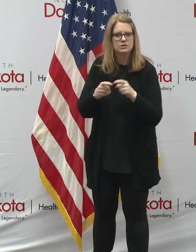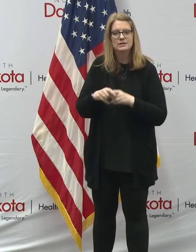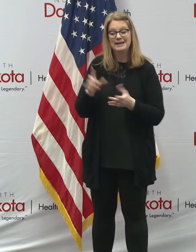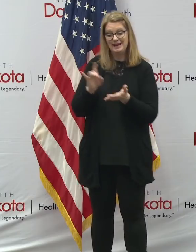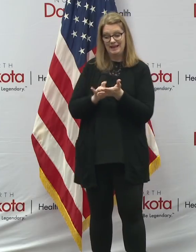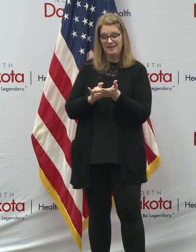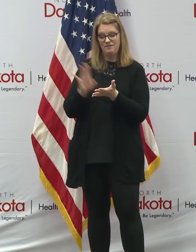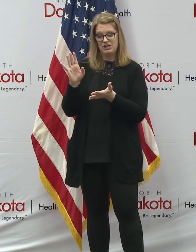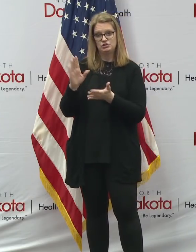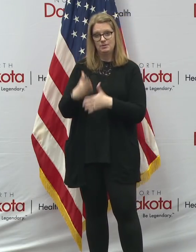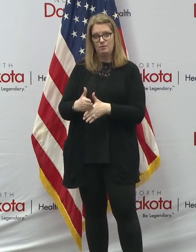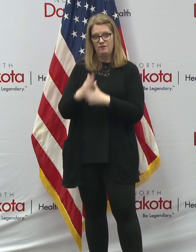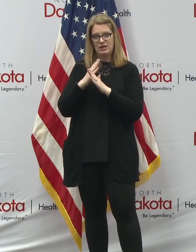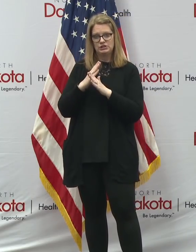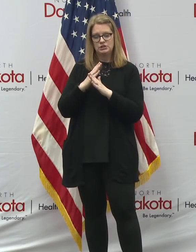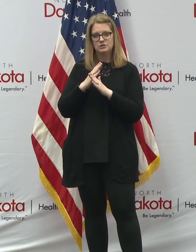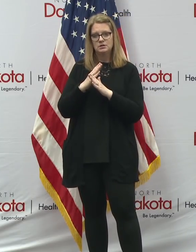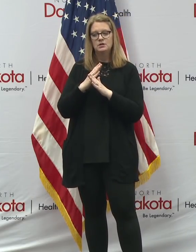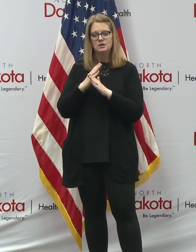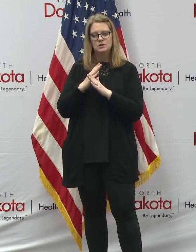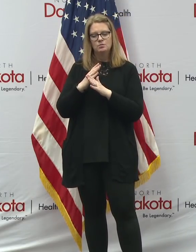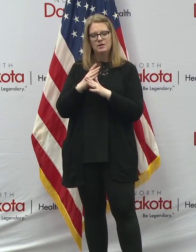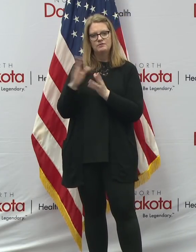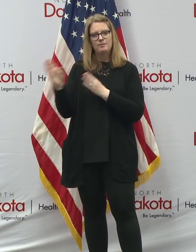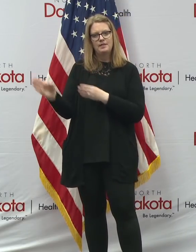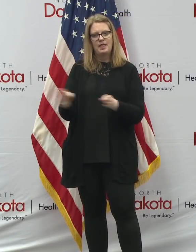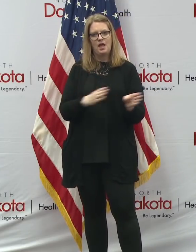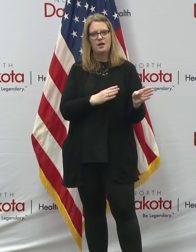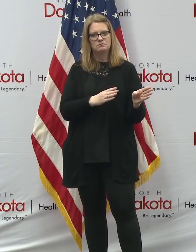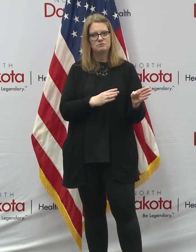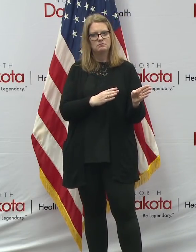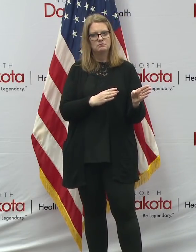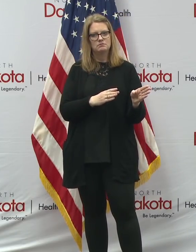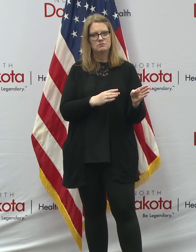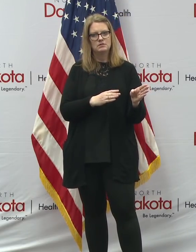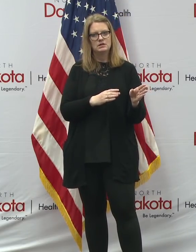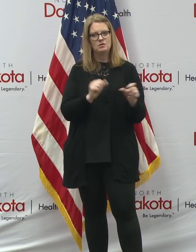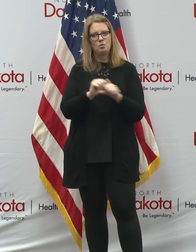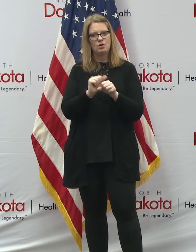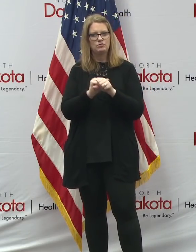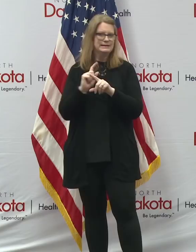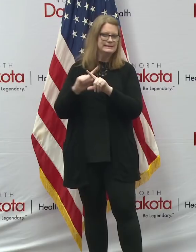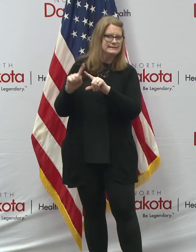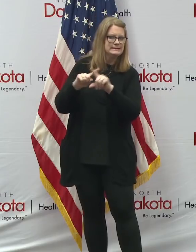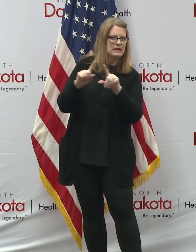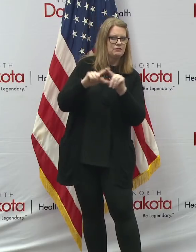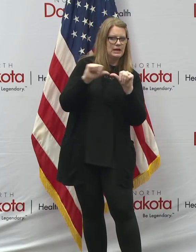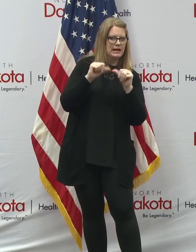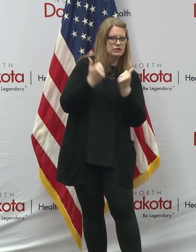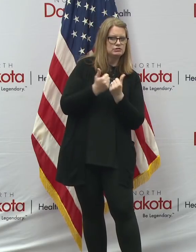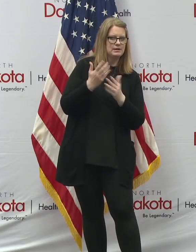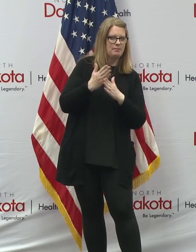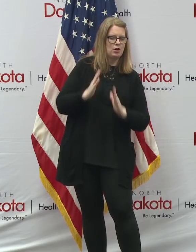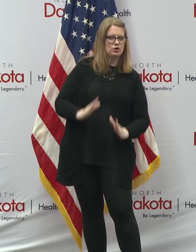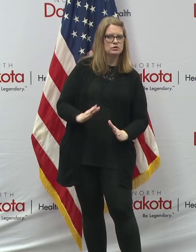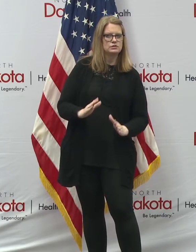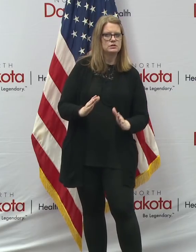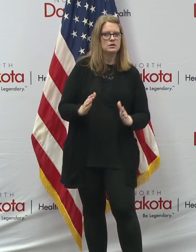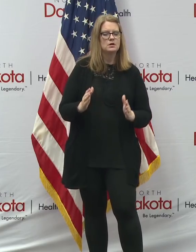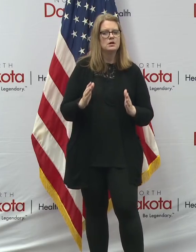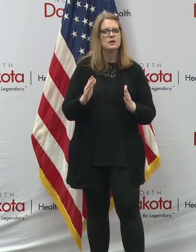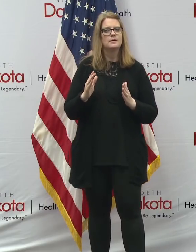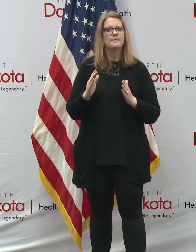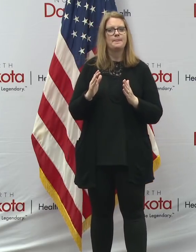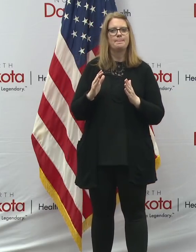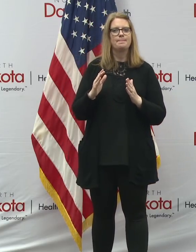prevention, we also have a plan for that, and we will work through different agency partners and would ask at this point for